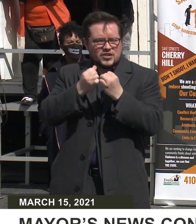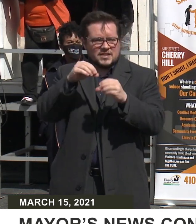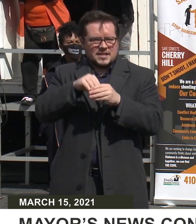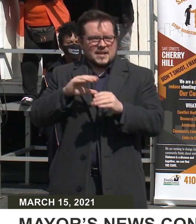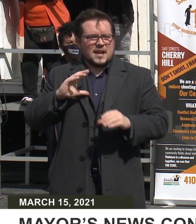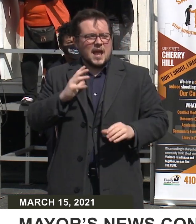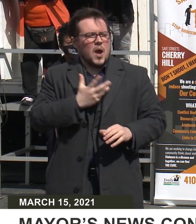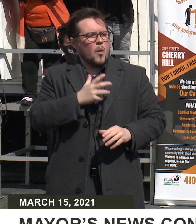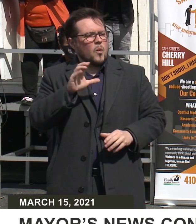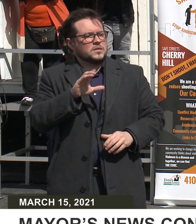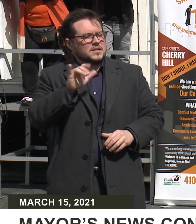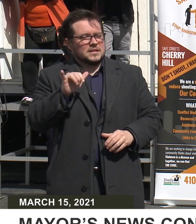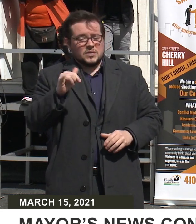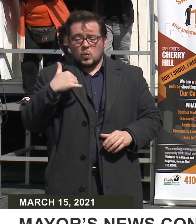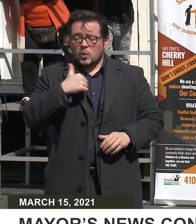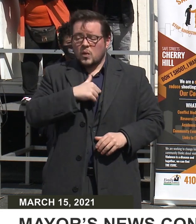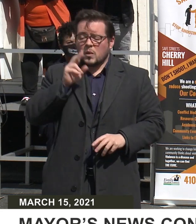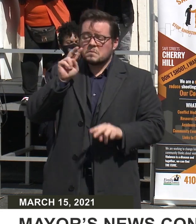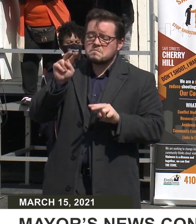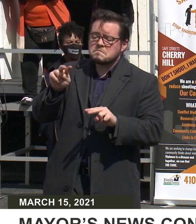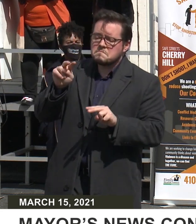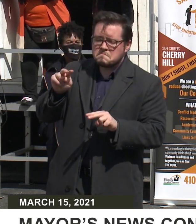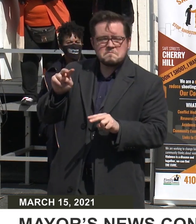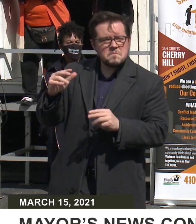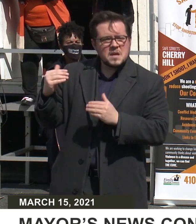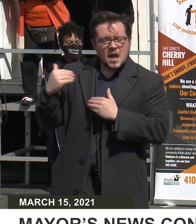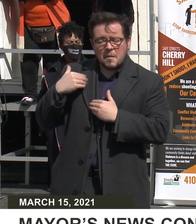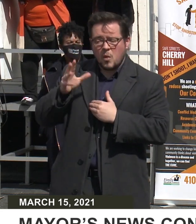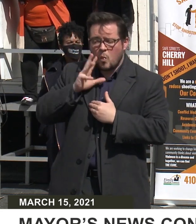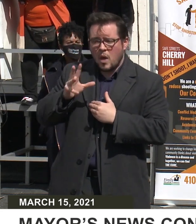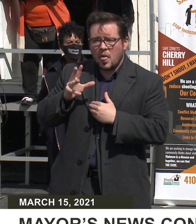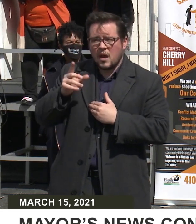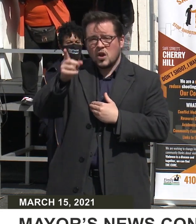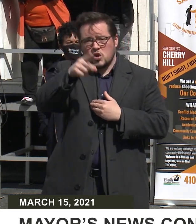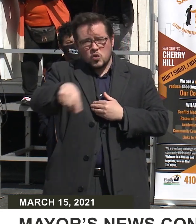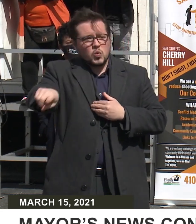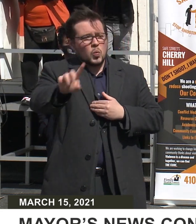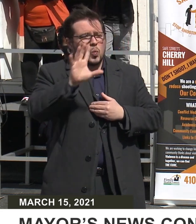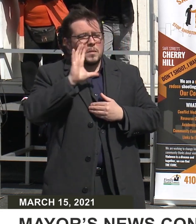We will be their accountability partner, and you will be ours.